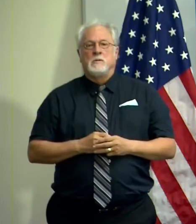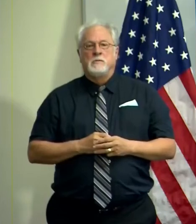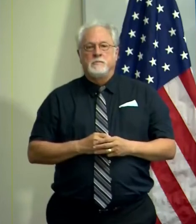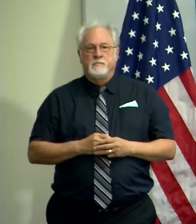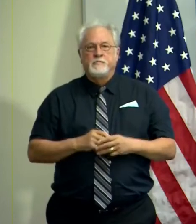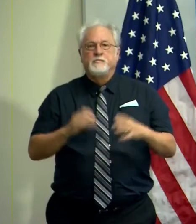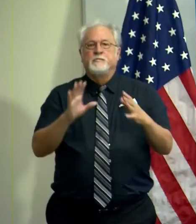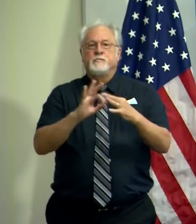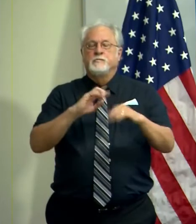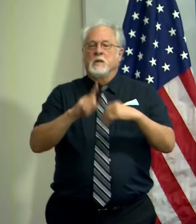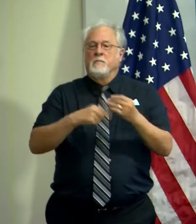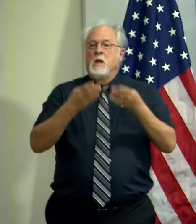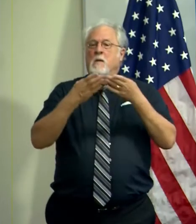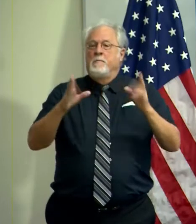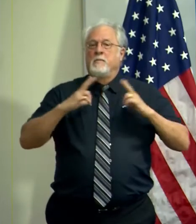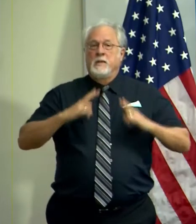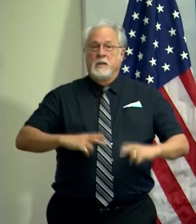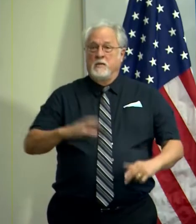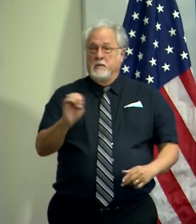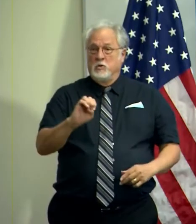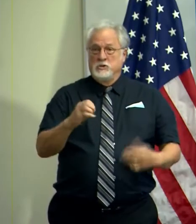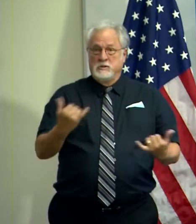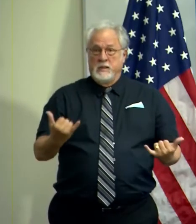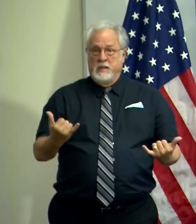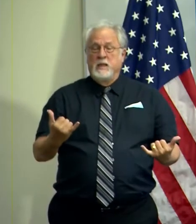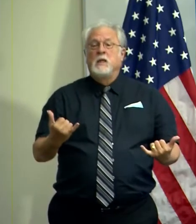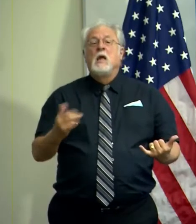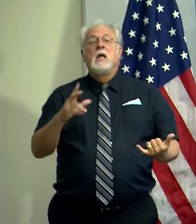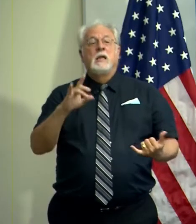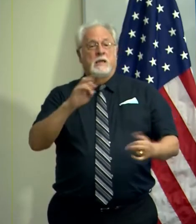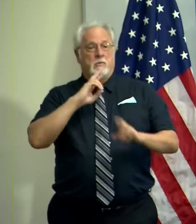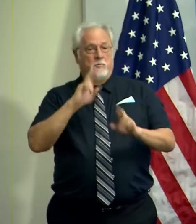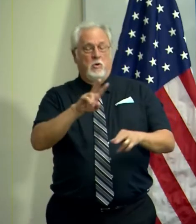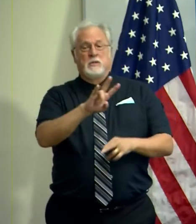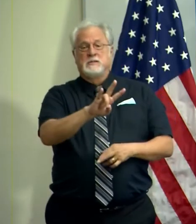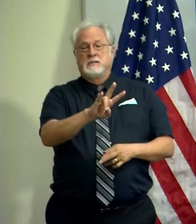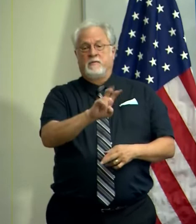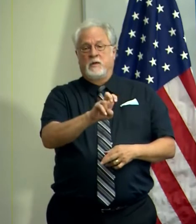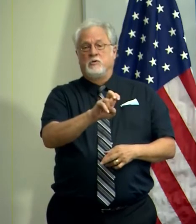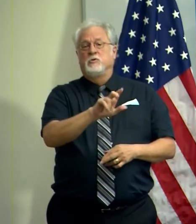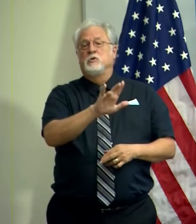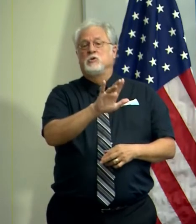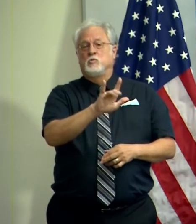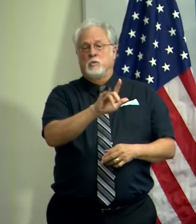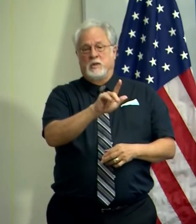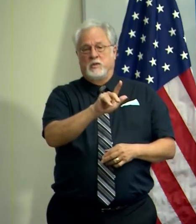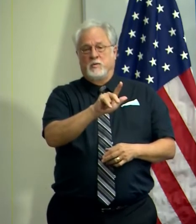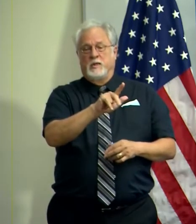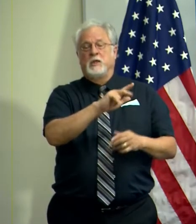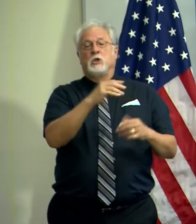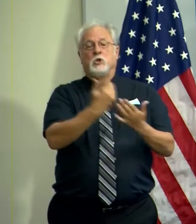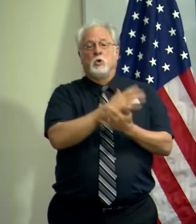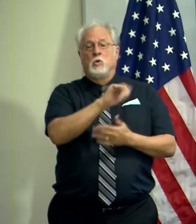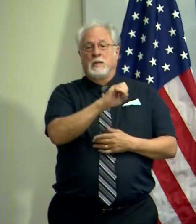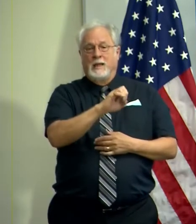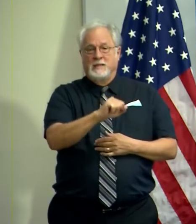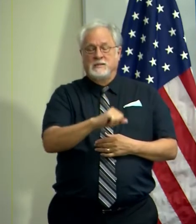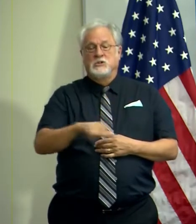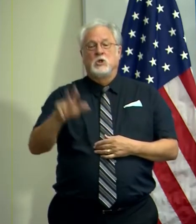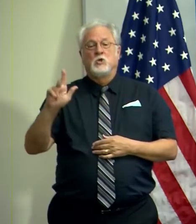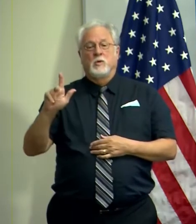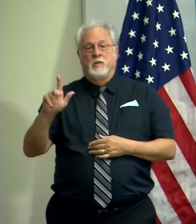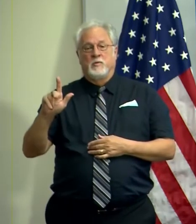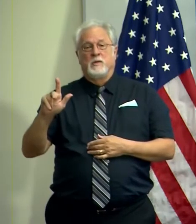Speaking of the public health emergency today, we did report 723 new COVID cases, 23